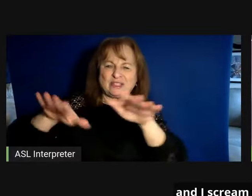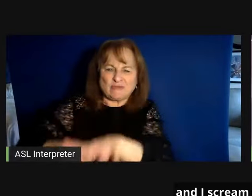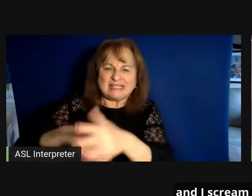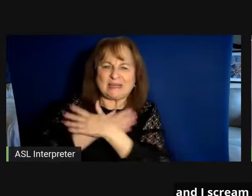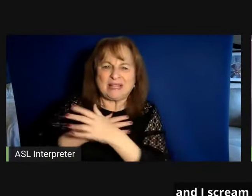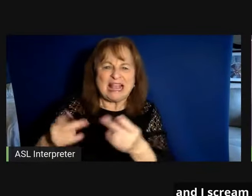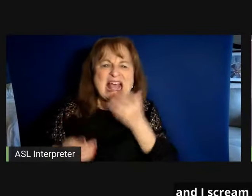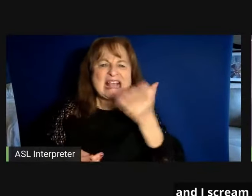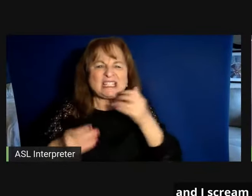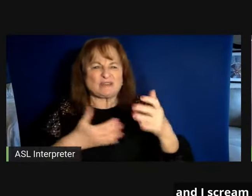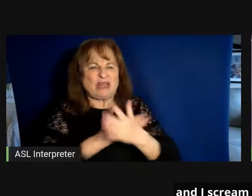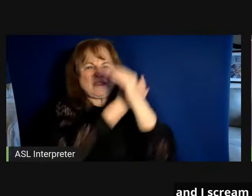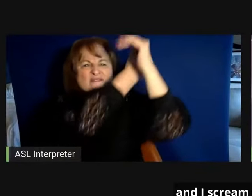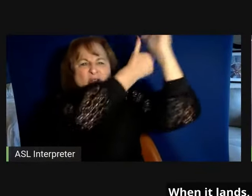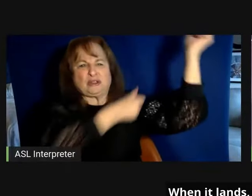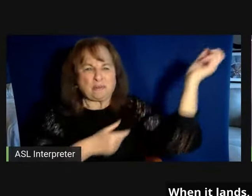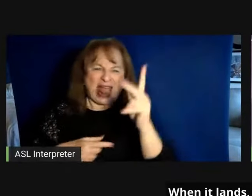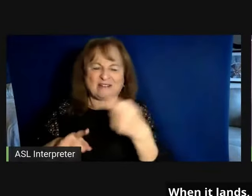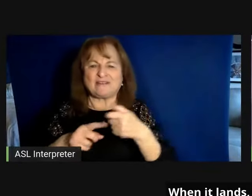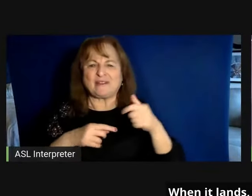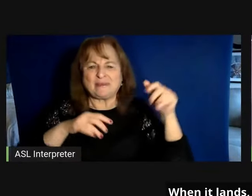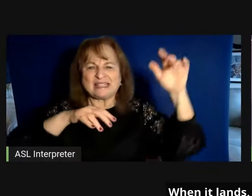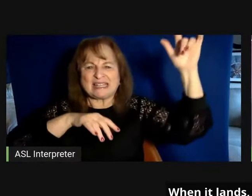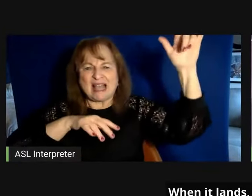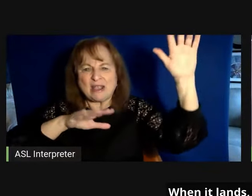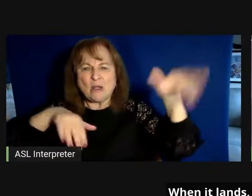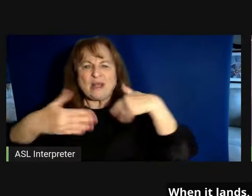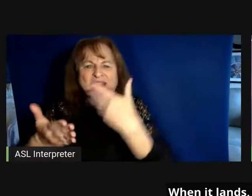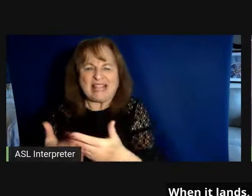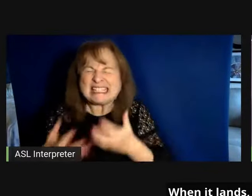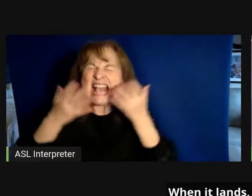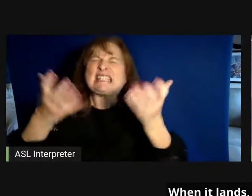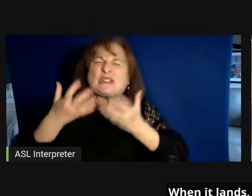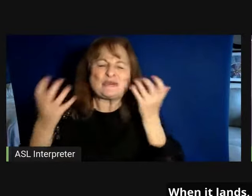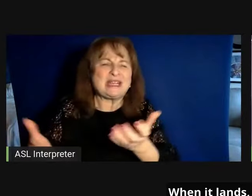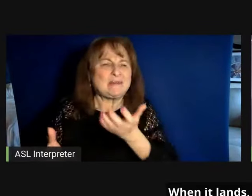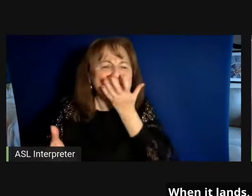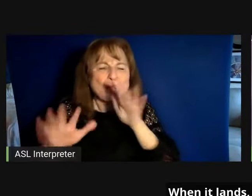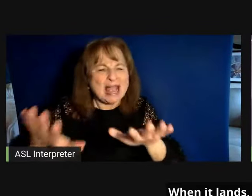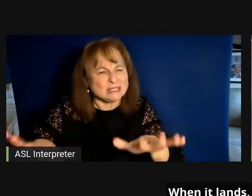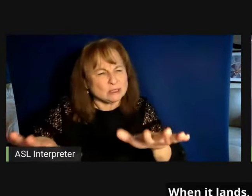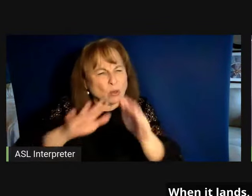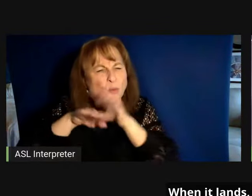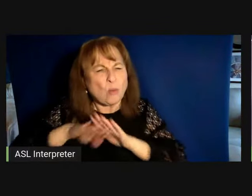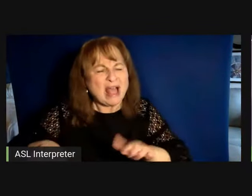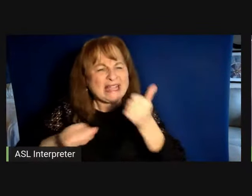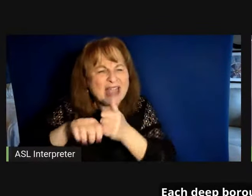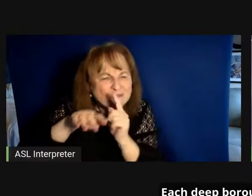the vulture back from the sky when it lands I scream the grass quiet every blade